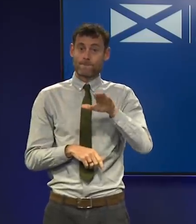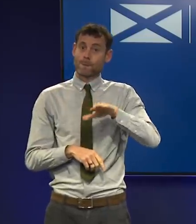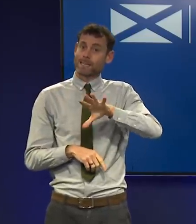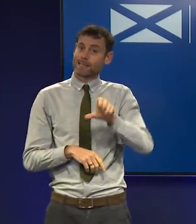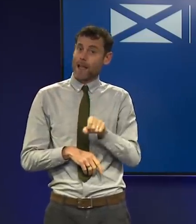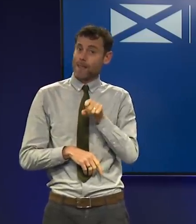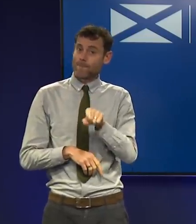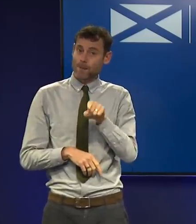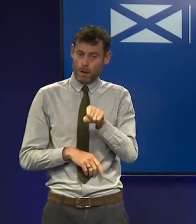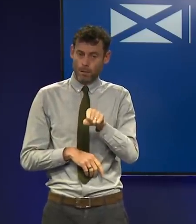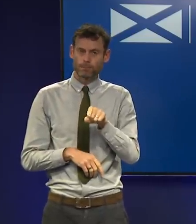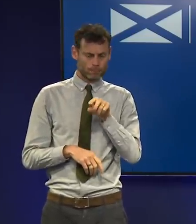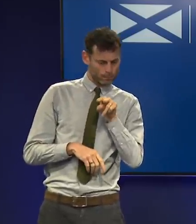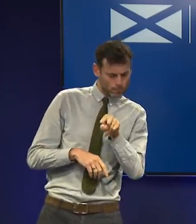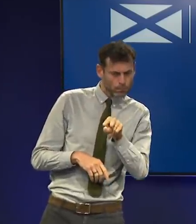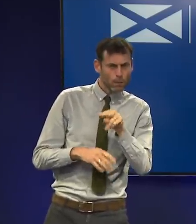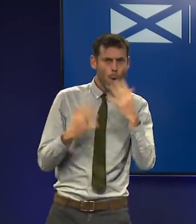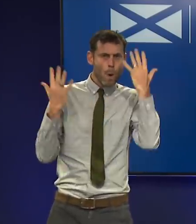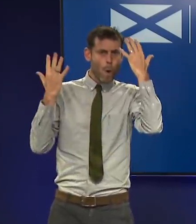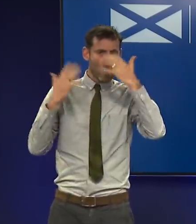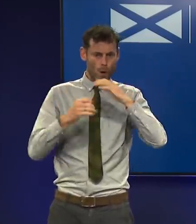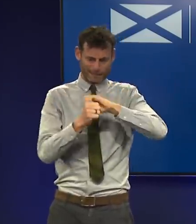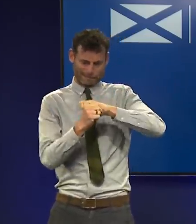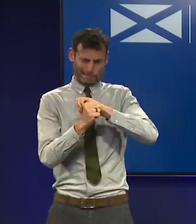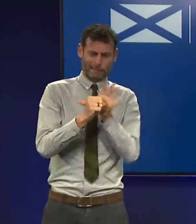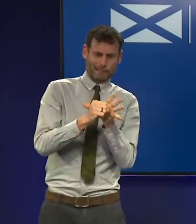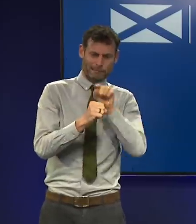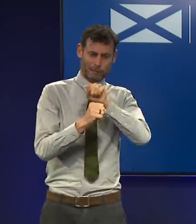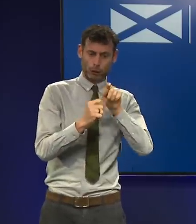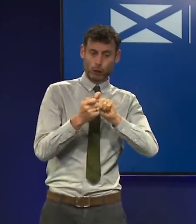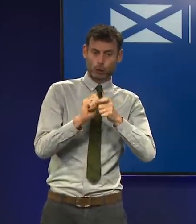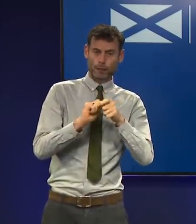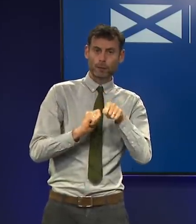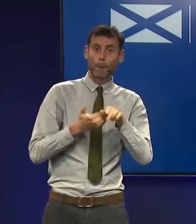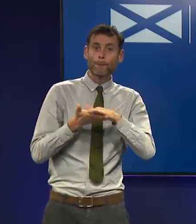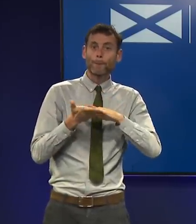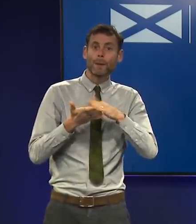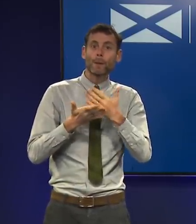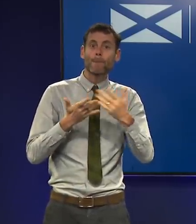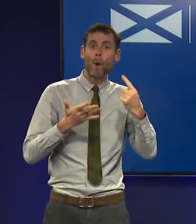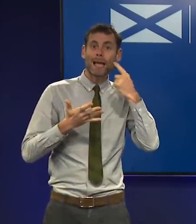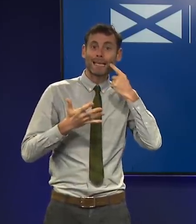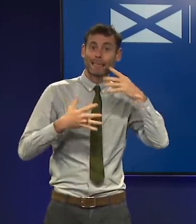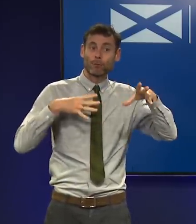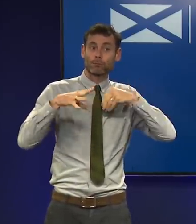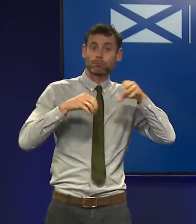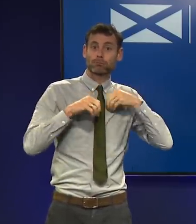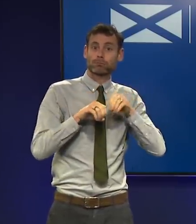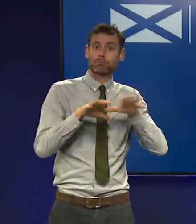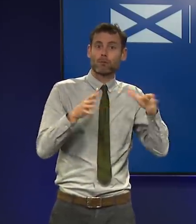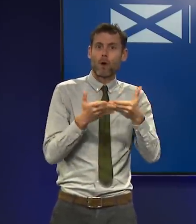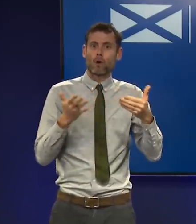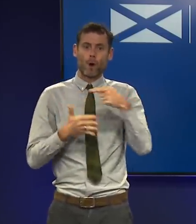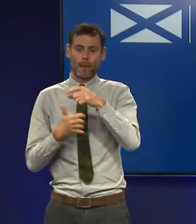variant might be more transmissible than Delta, which of course is currently the dominant variant in Scotland and many other countries.